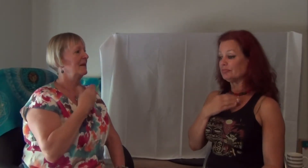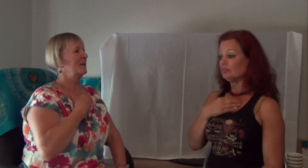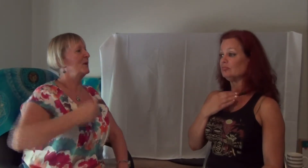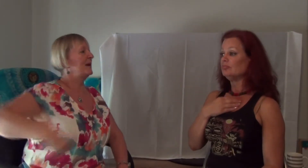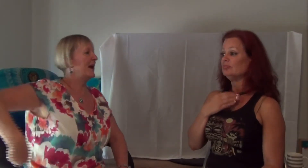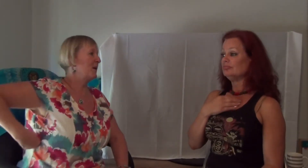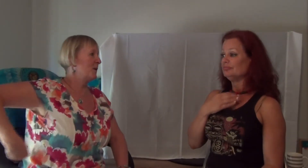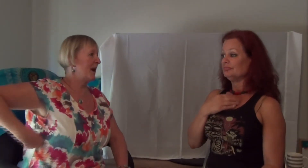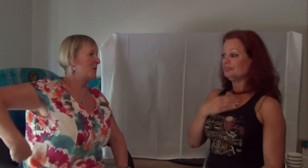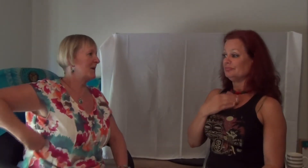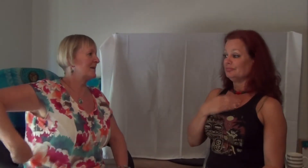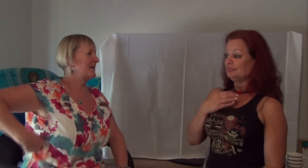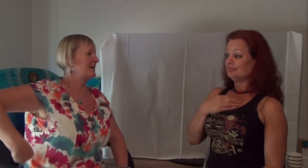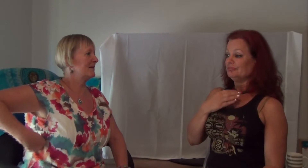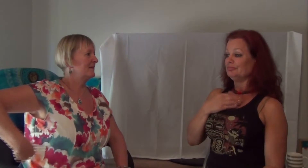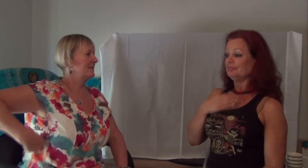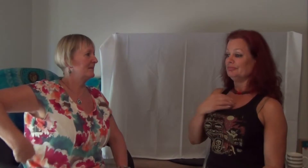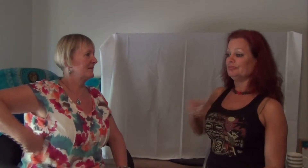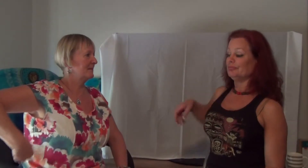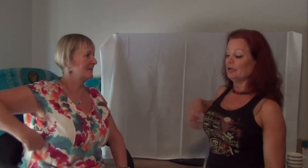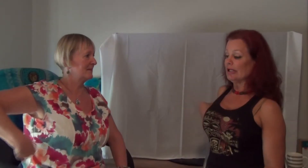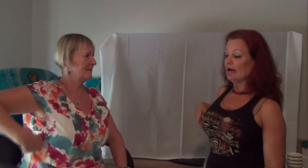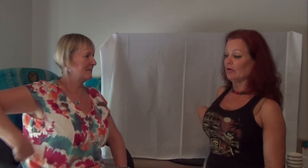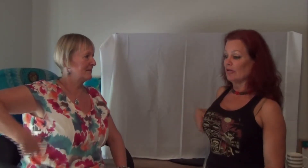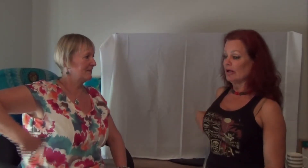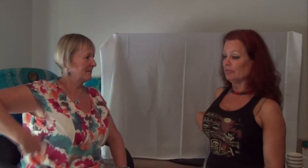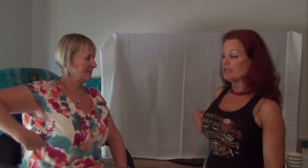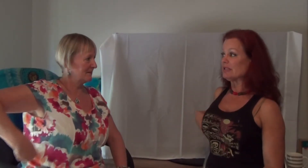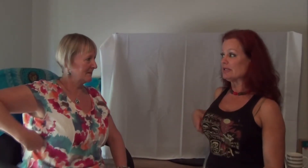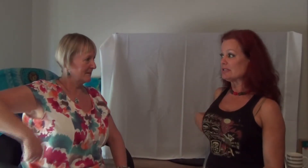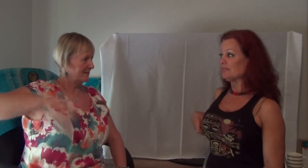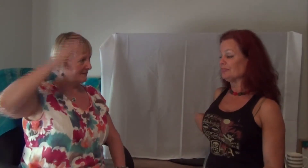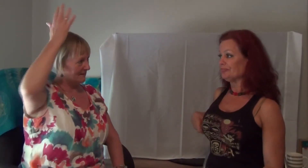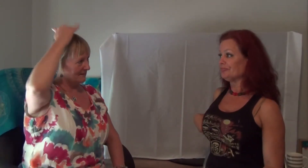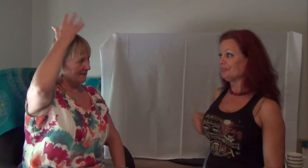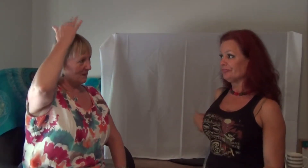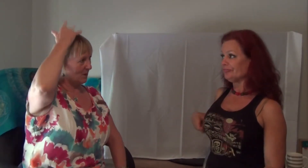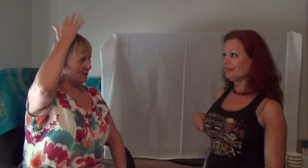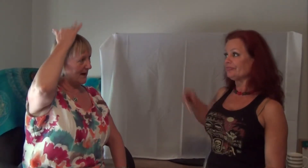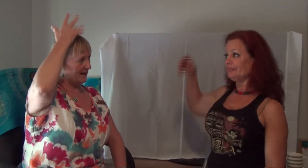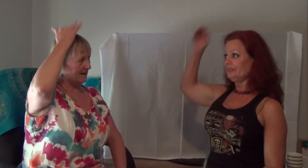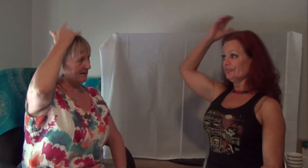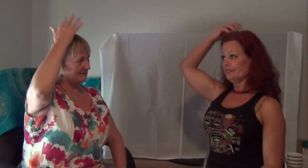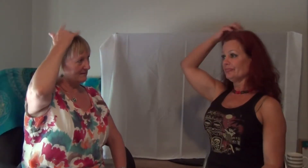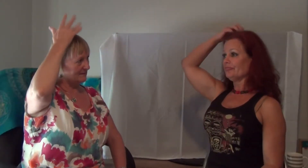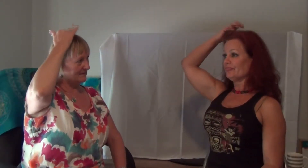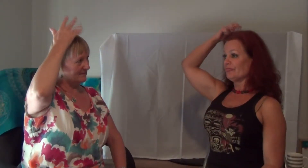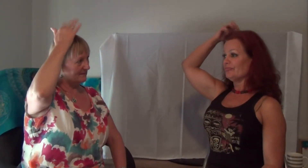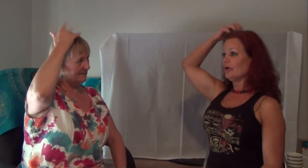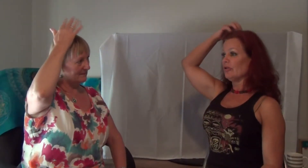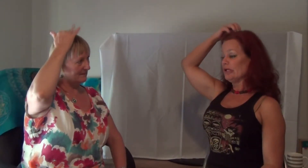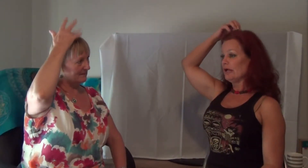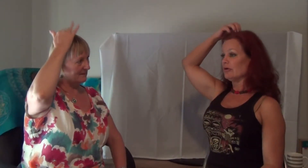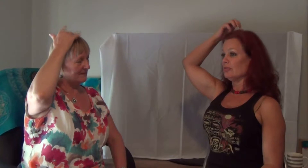Pulling out all the helplessness. Pulling out all the helplessness. All the anger. All the anger.